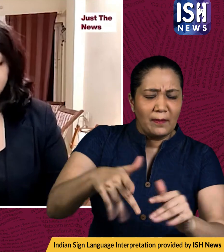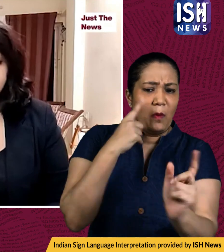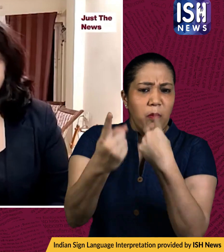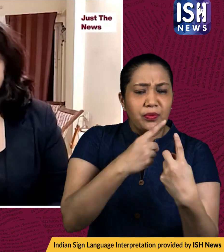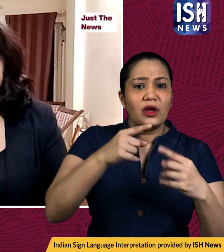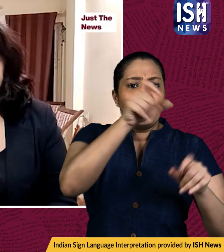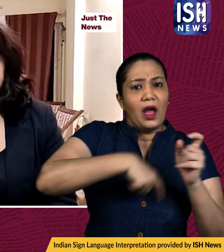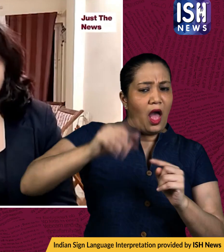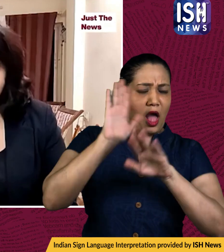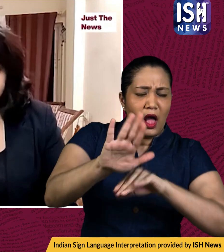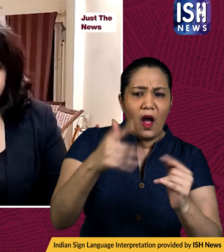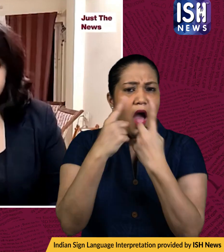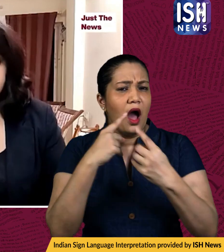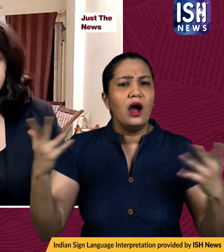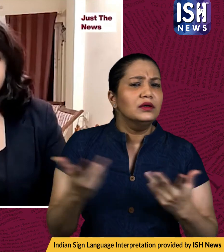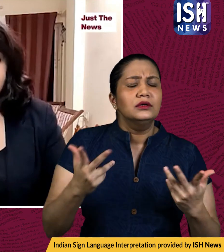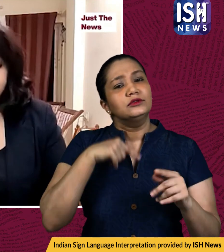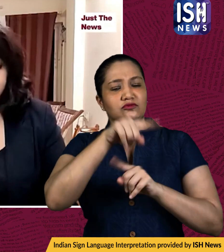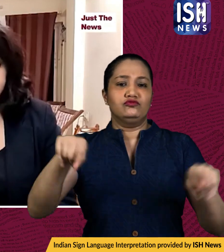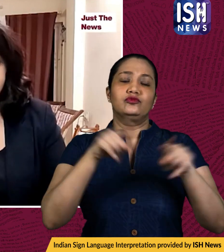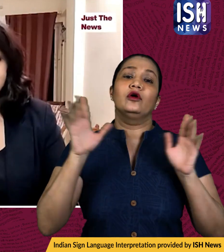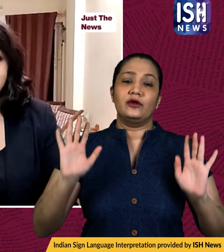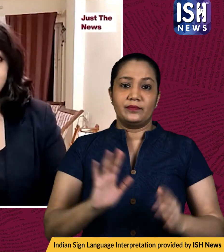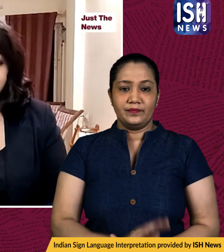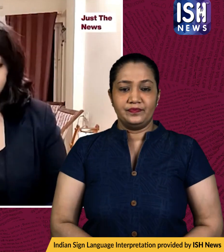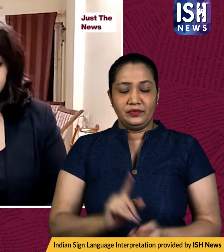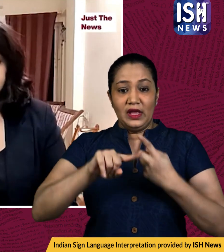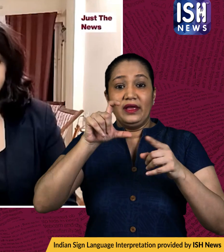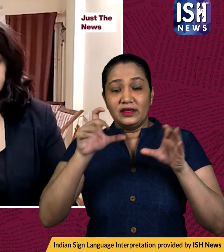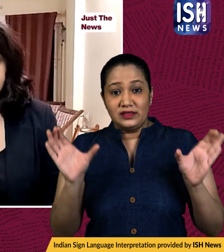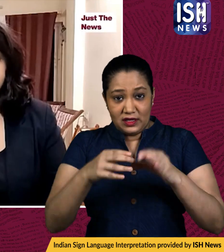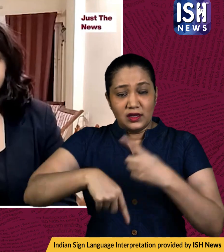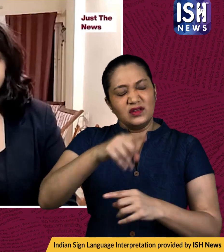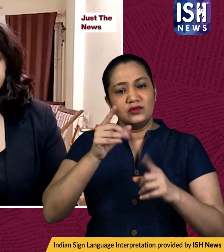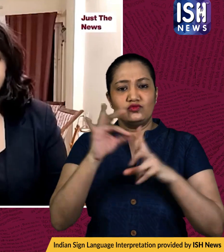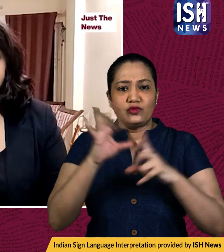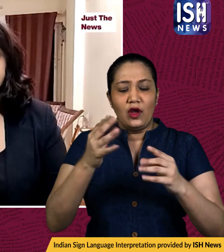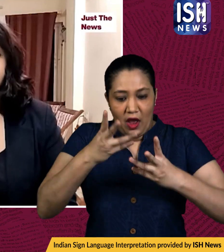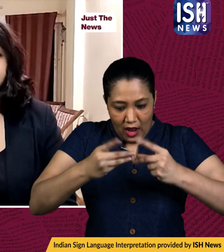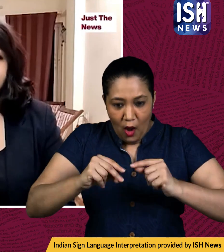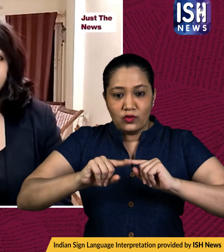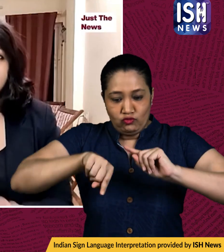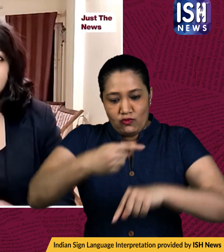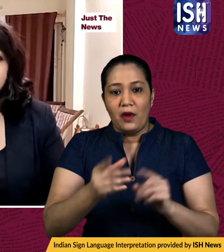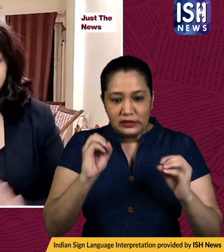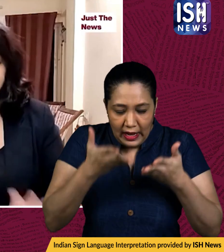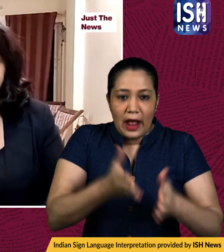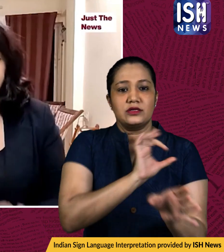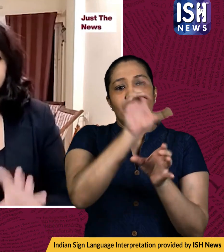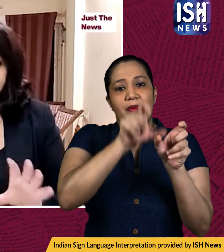by party workers in varanasi the action by the election commission comes a day before the counting of votes begins in five states